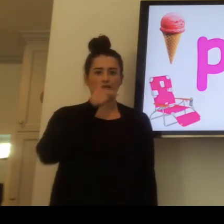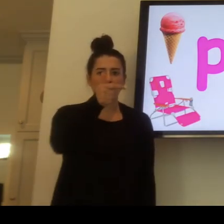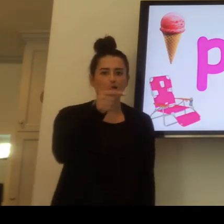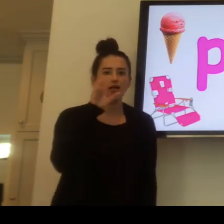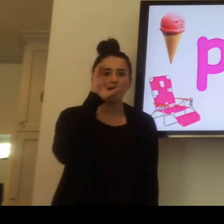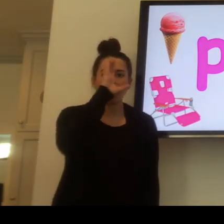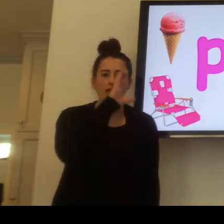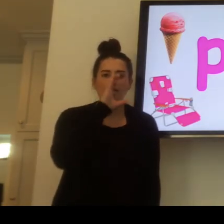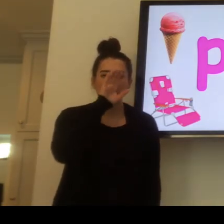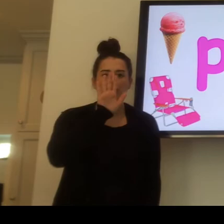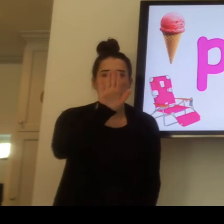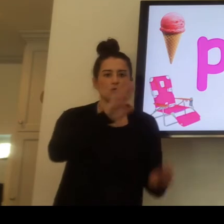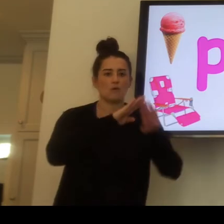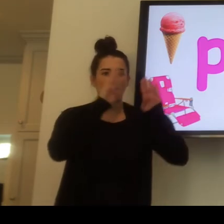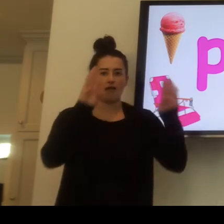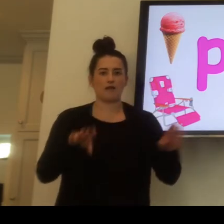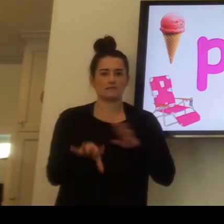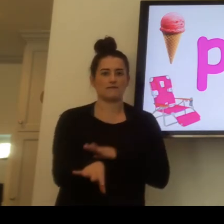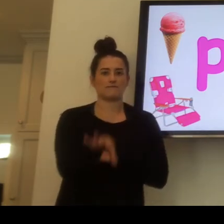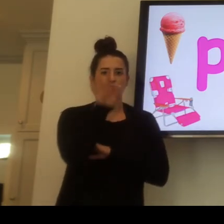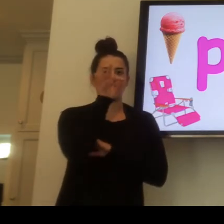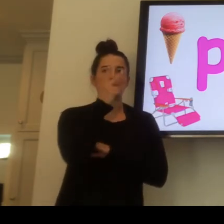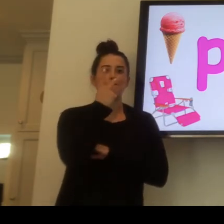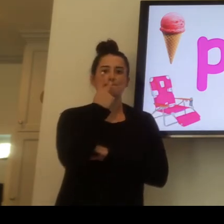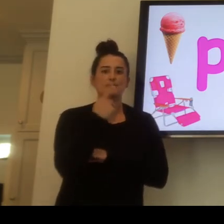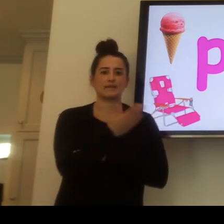Now, look for things in your house that are pink.